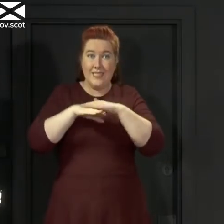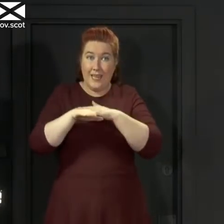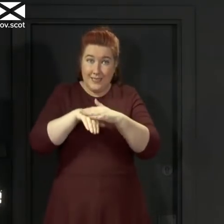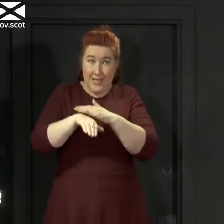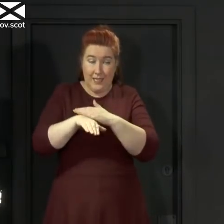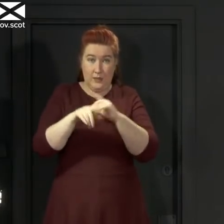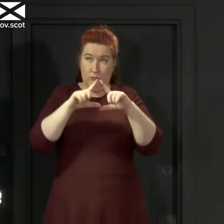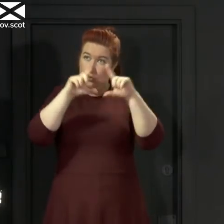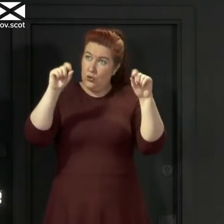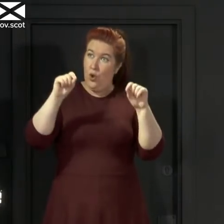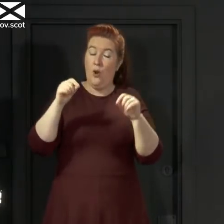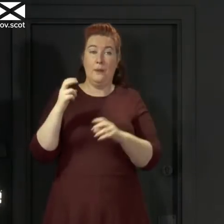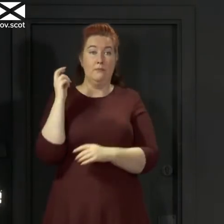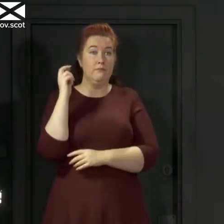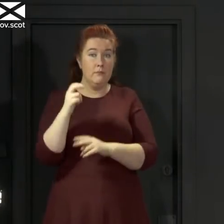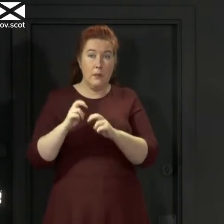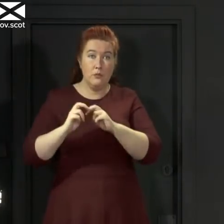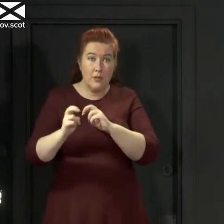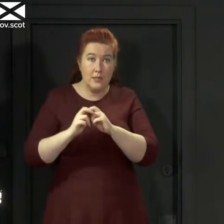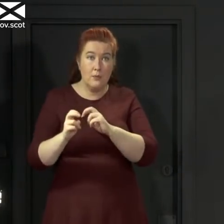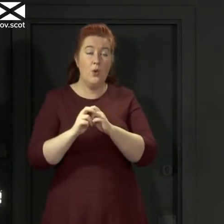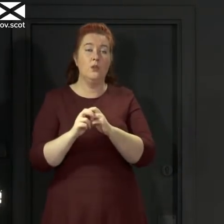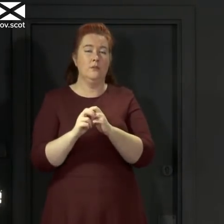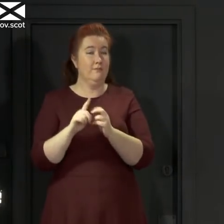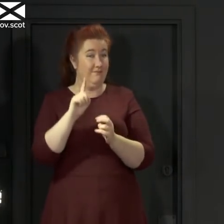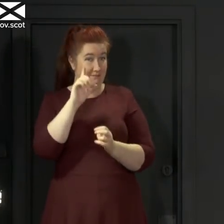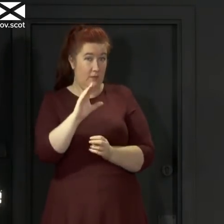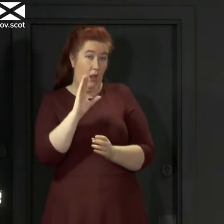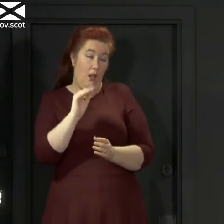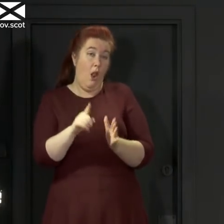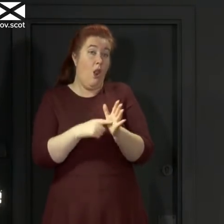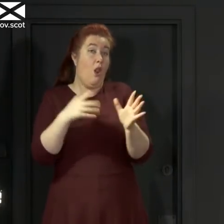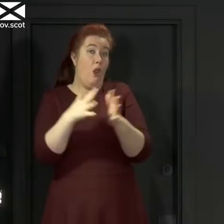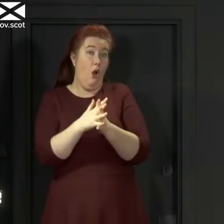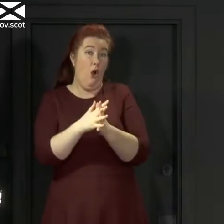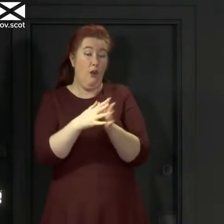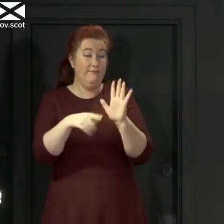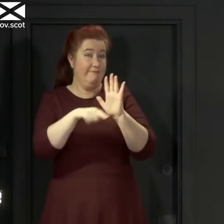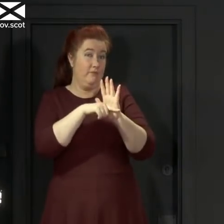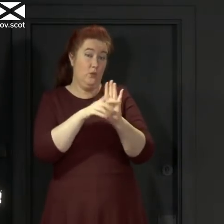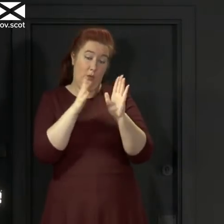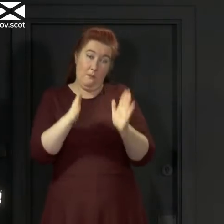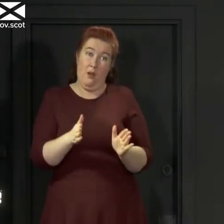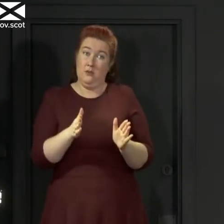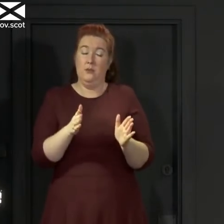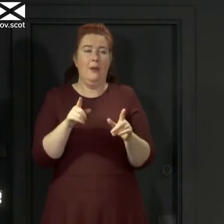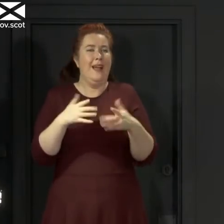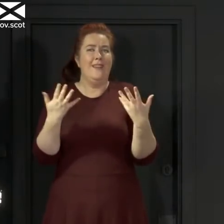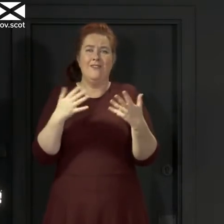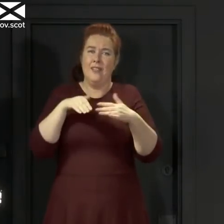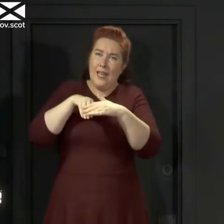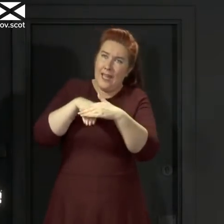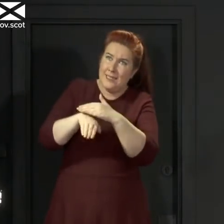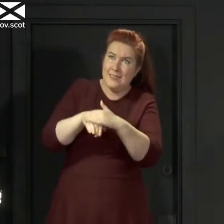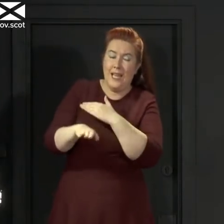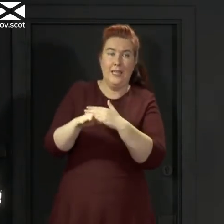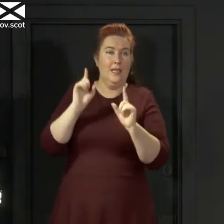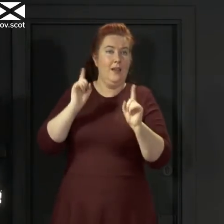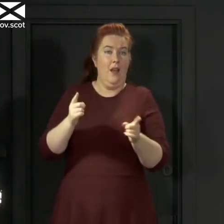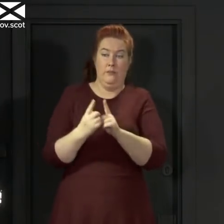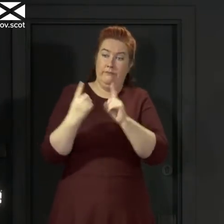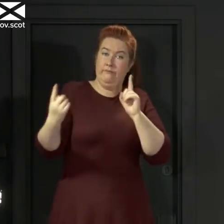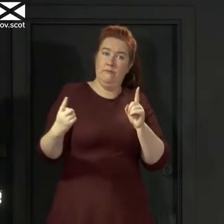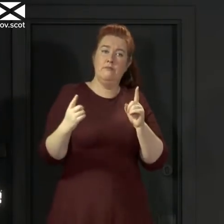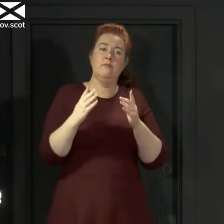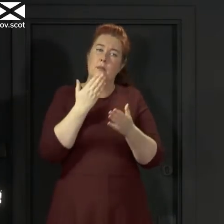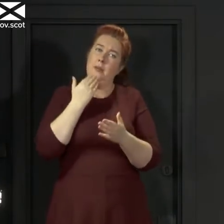spaces. Shops and public transport, the law says they must be worn, but any enclosed space where physical distancing is more difficult, wear a